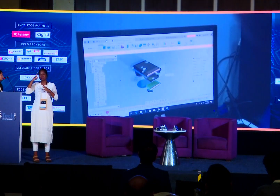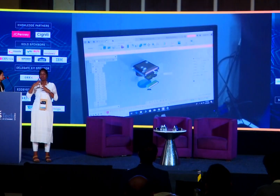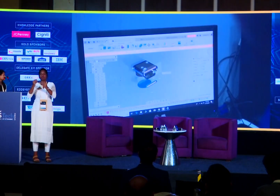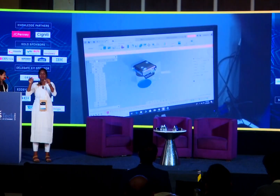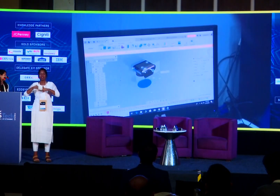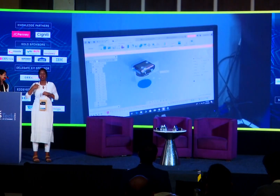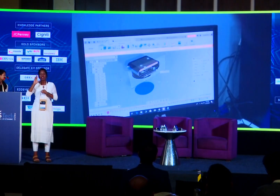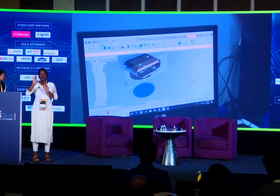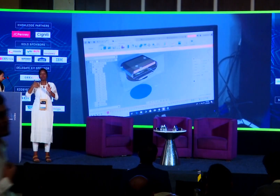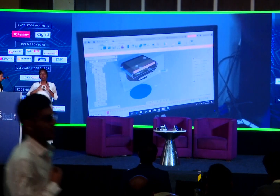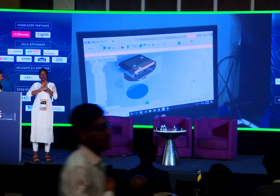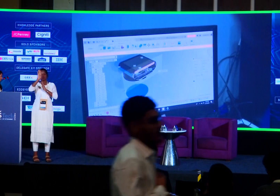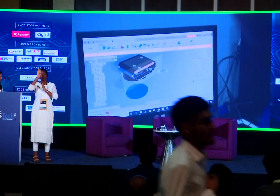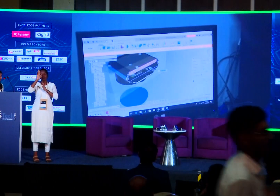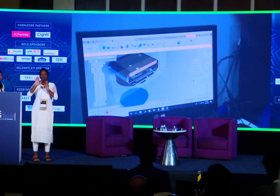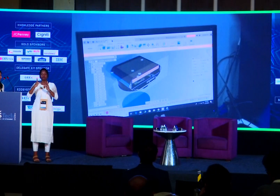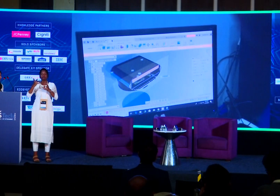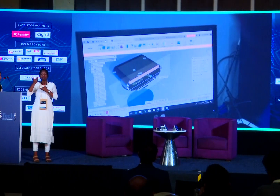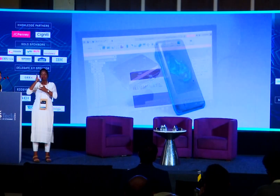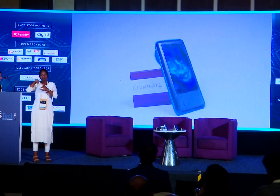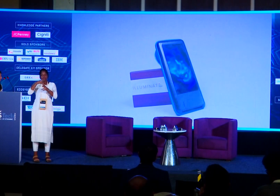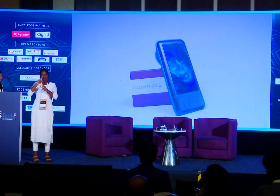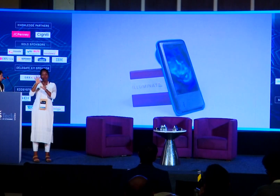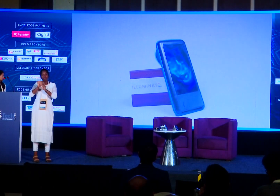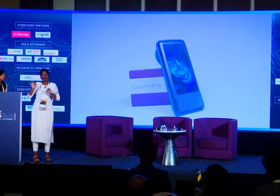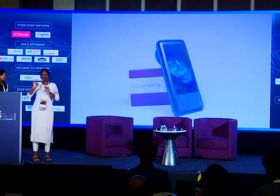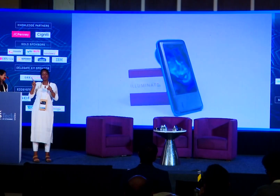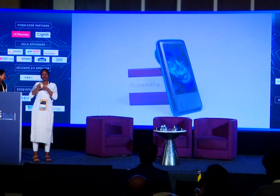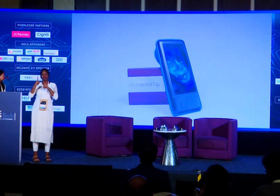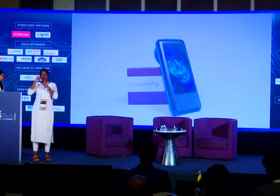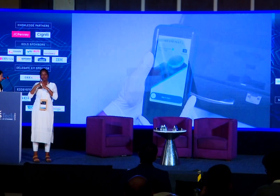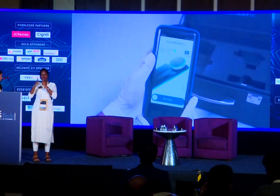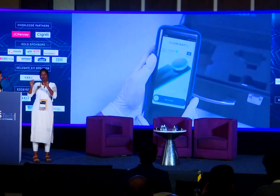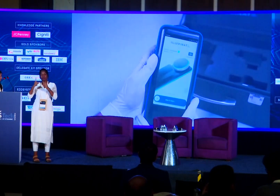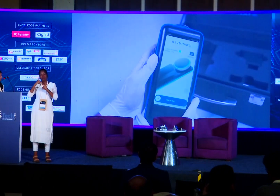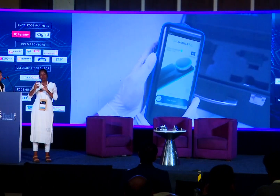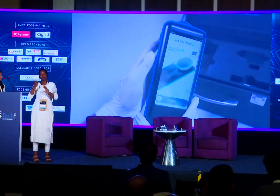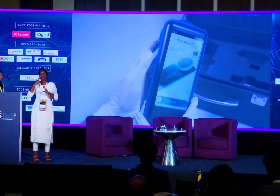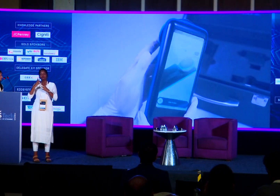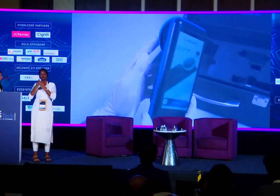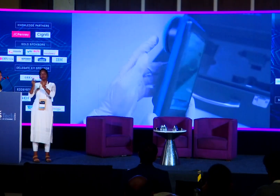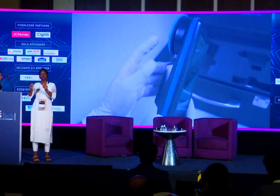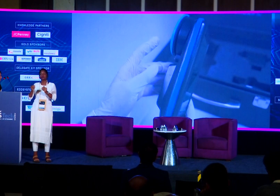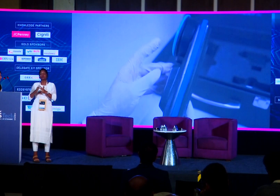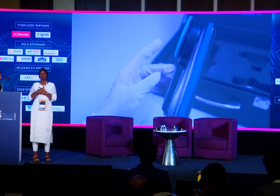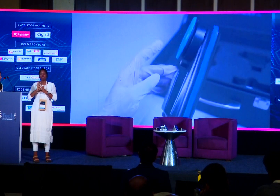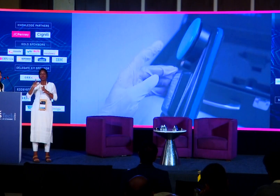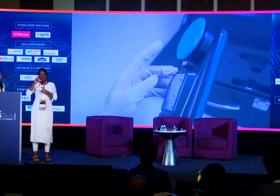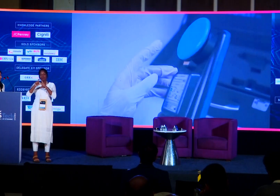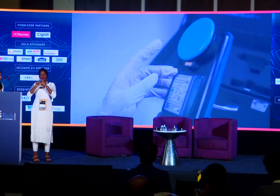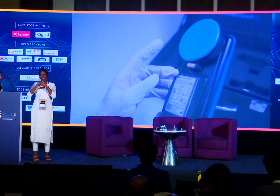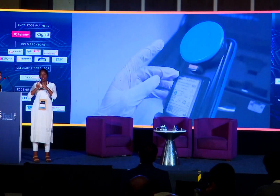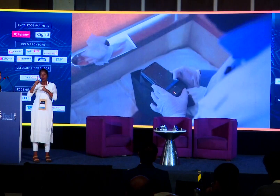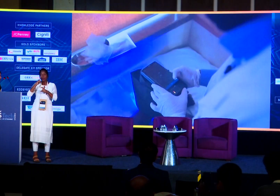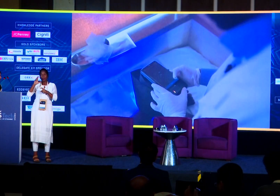We have developed a novel optical biopsy solution. Illuminate is a rapid, point of care, handheld device that can